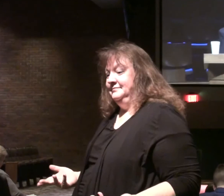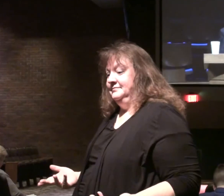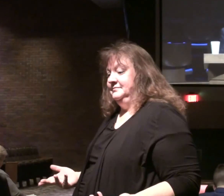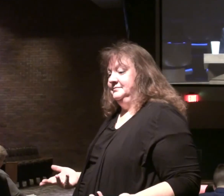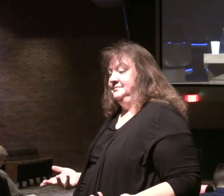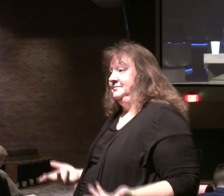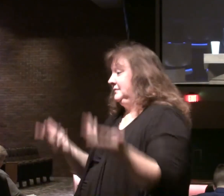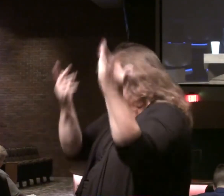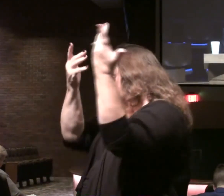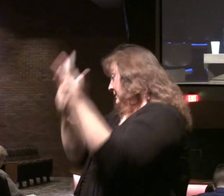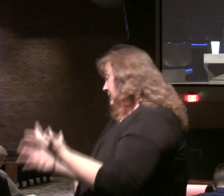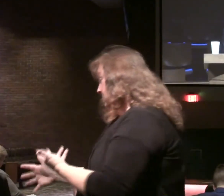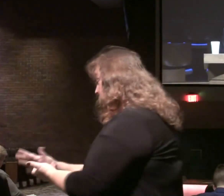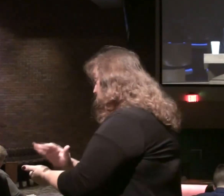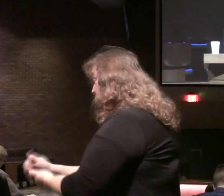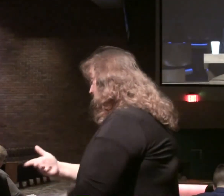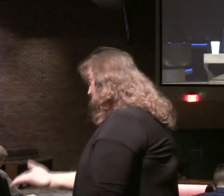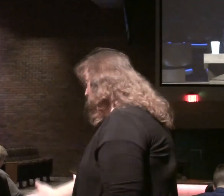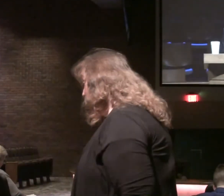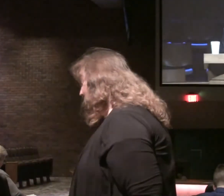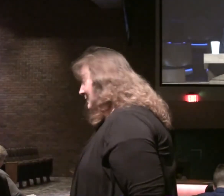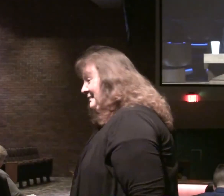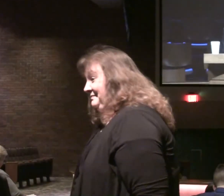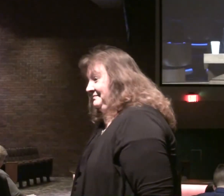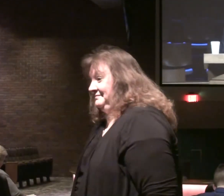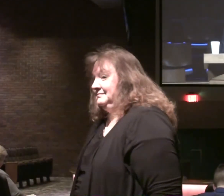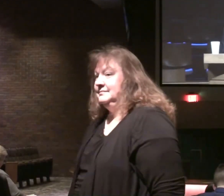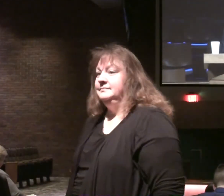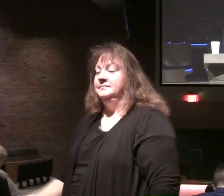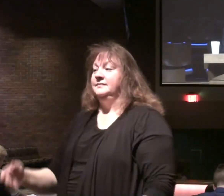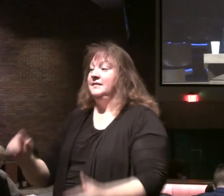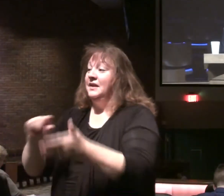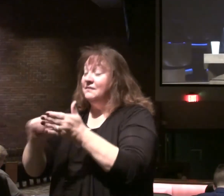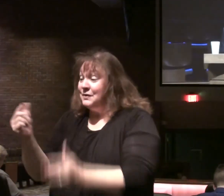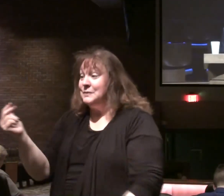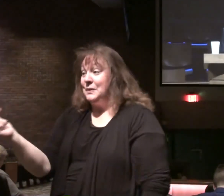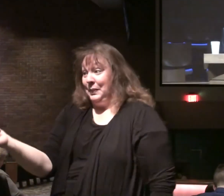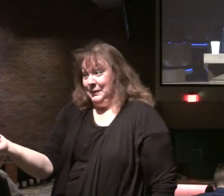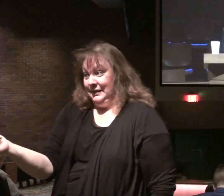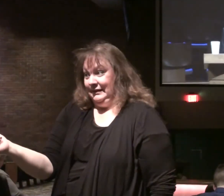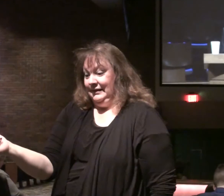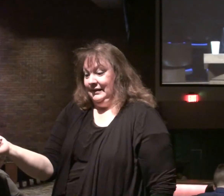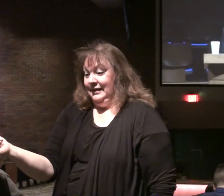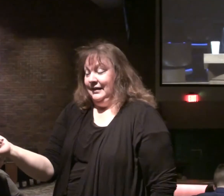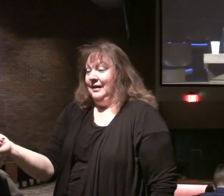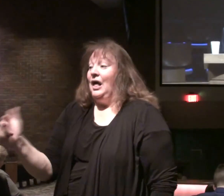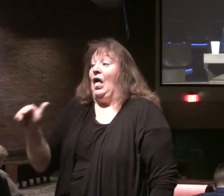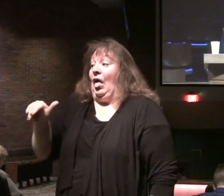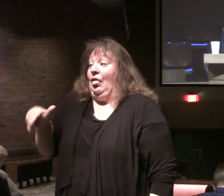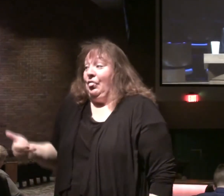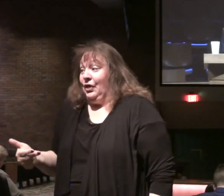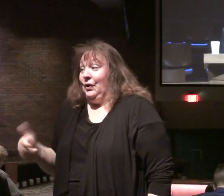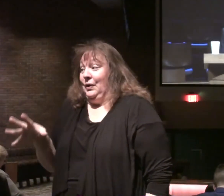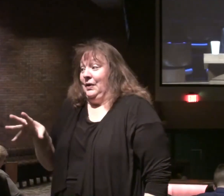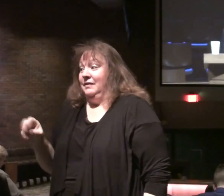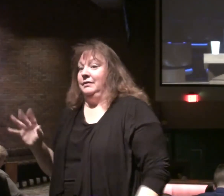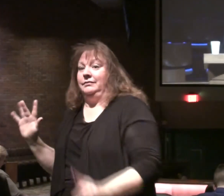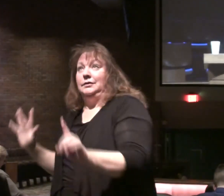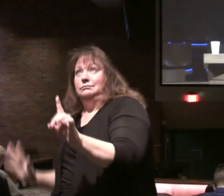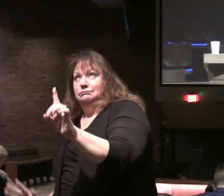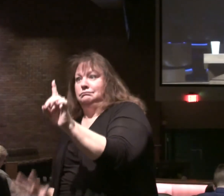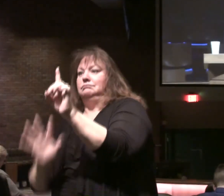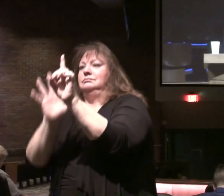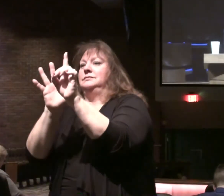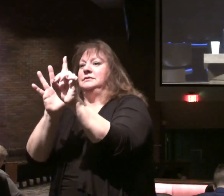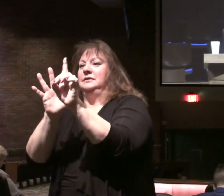Fire come down. From heaven. It consume you. So you get to verse thirteen. He said again. captain. Of a third fifty. With his fifty. You